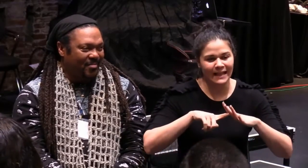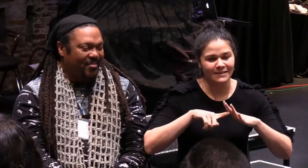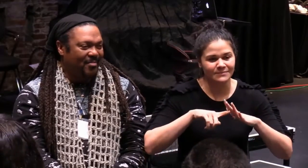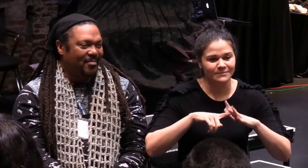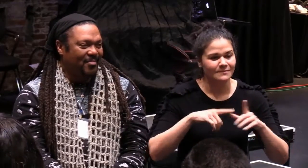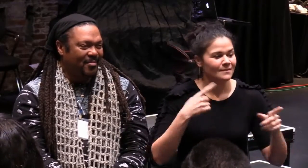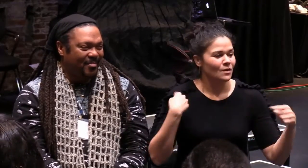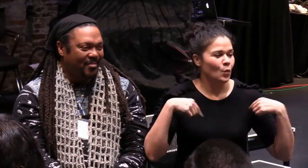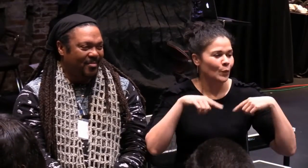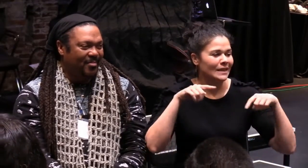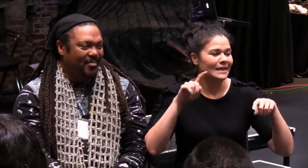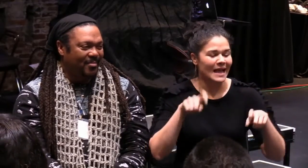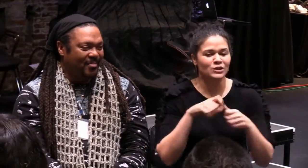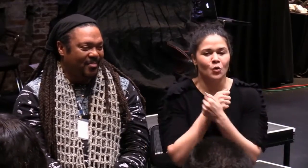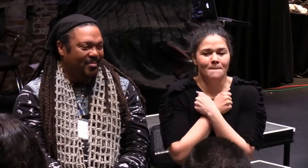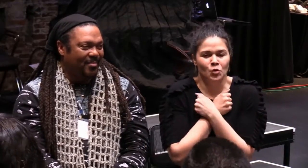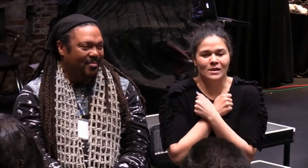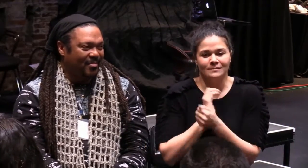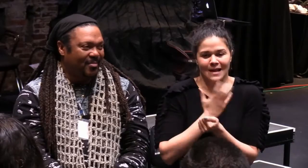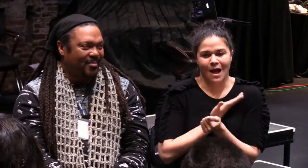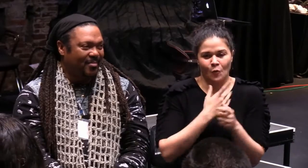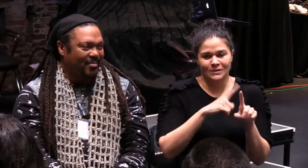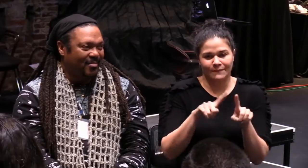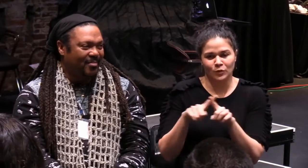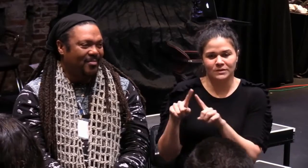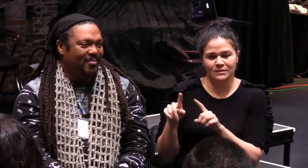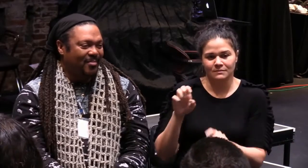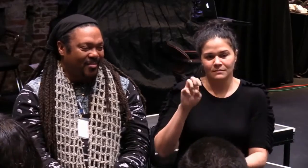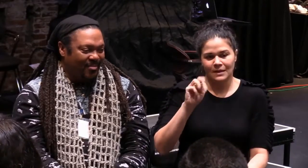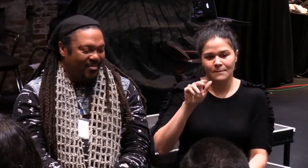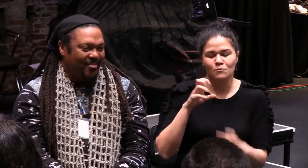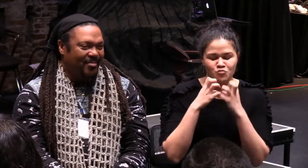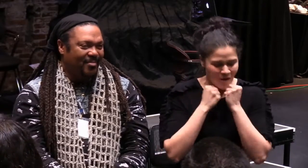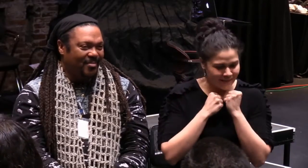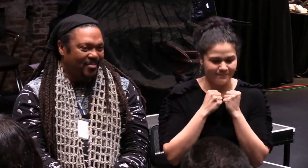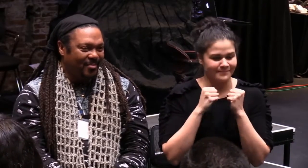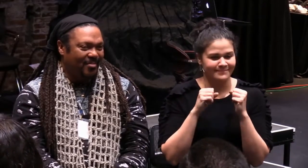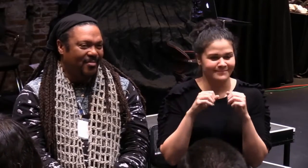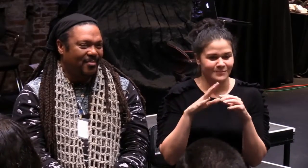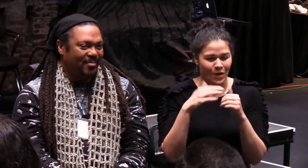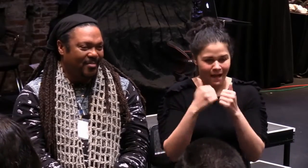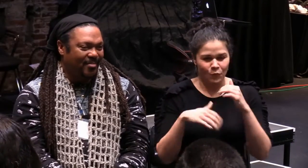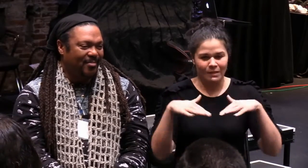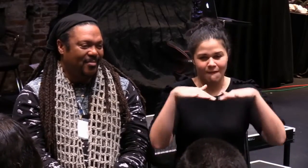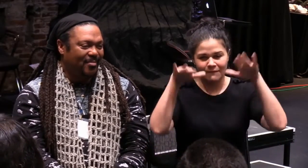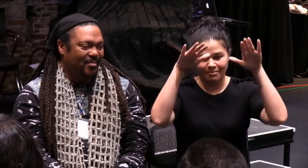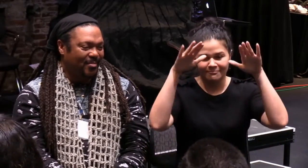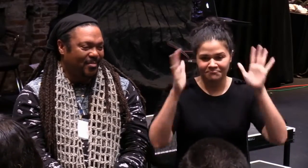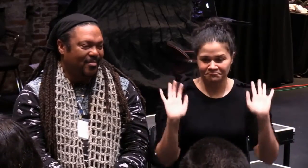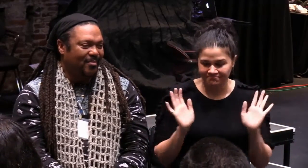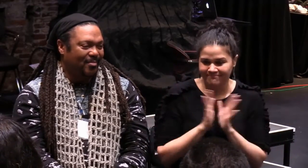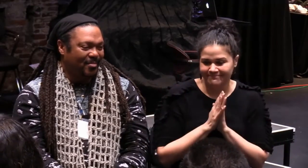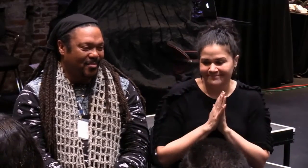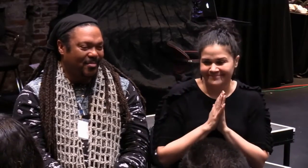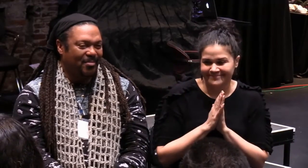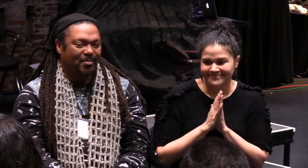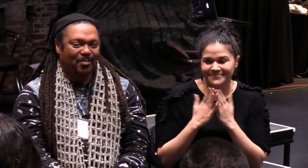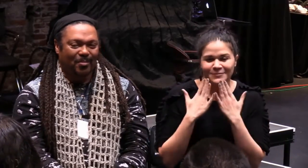end. This is just the beginning. We need to embrace our differences, passionately embrace our